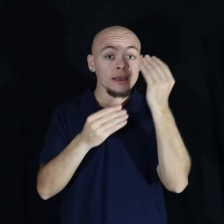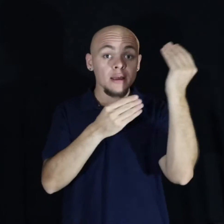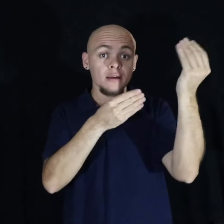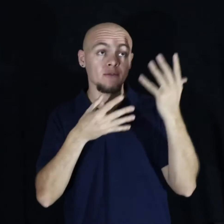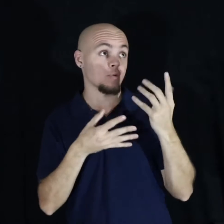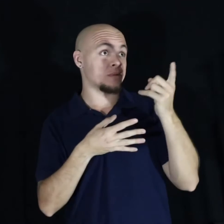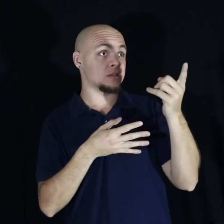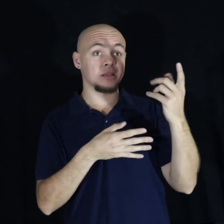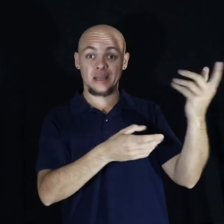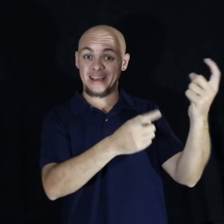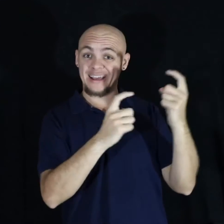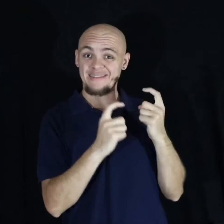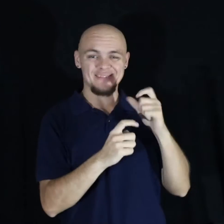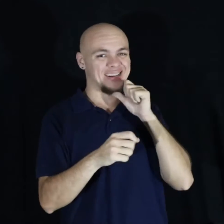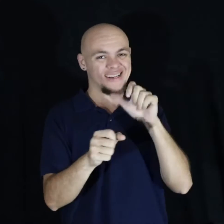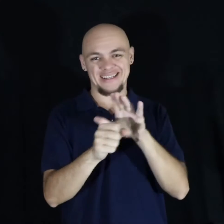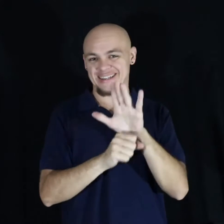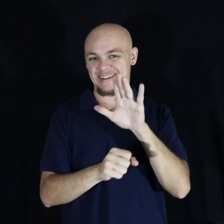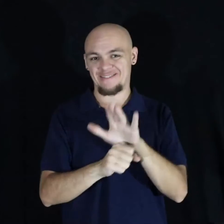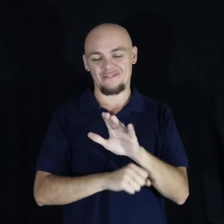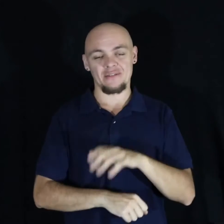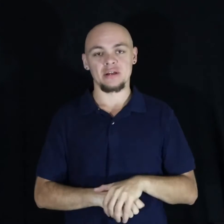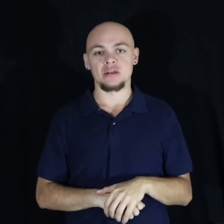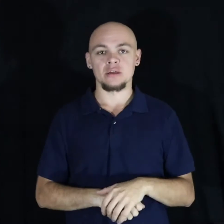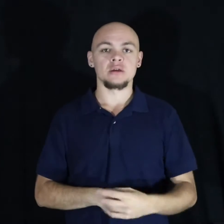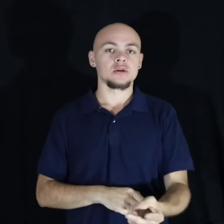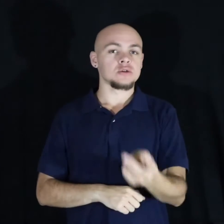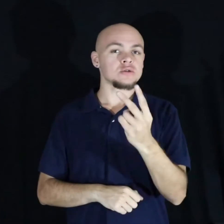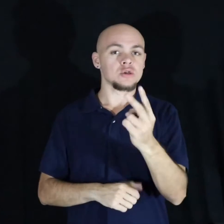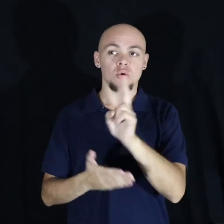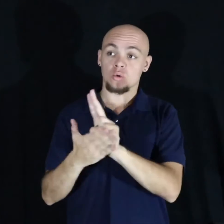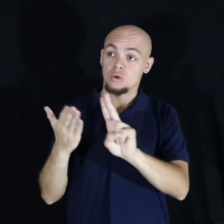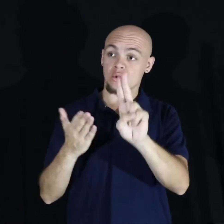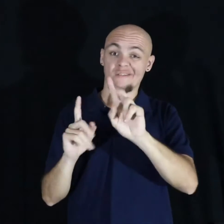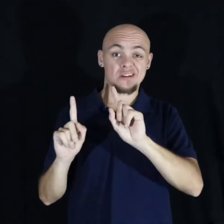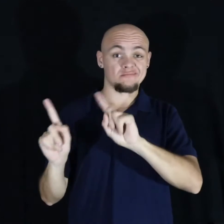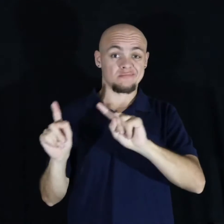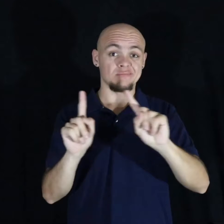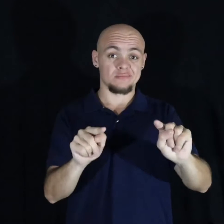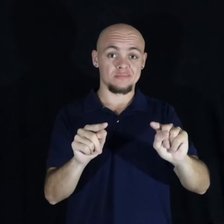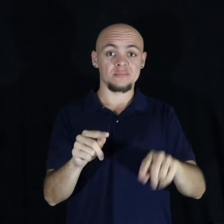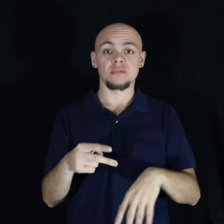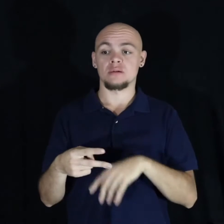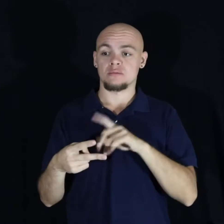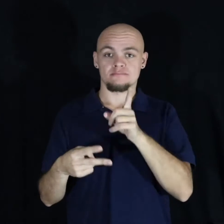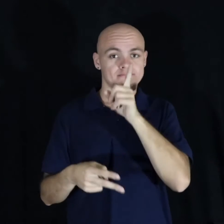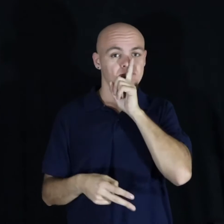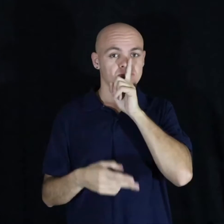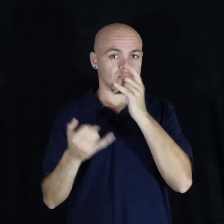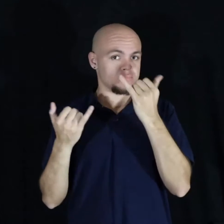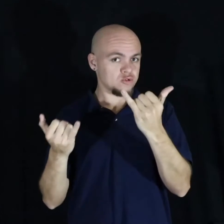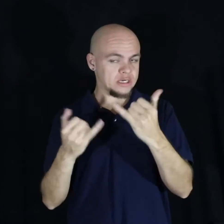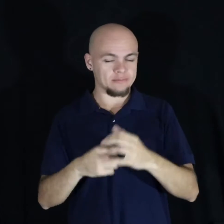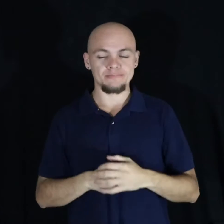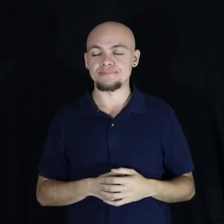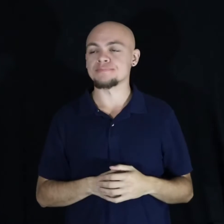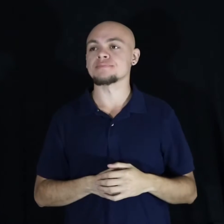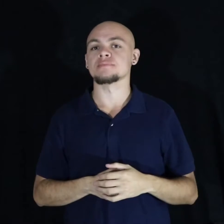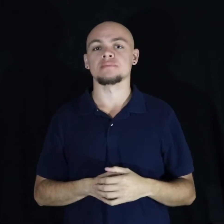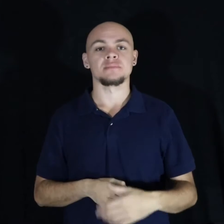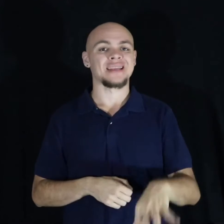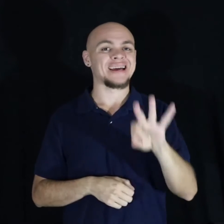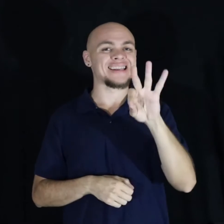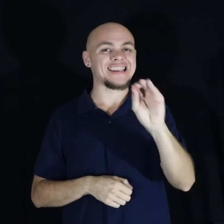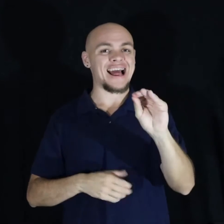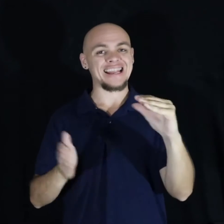me just wasn't enough. I went to two wonderful universities, which will remain unnamed right now. I gave them $90